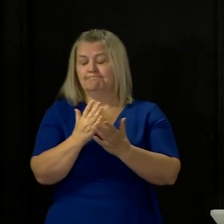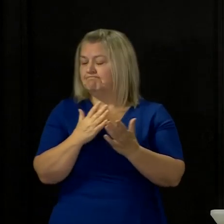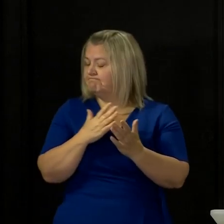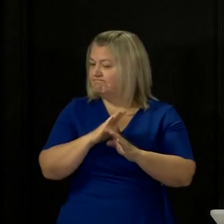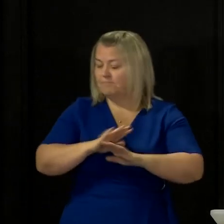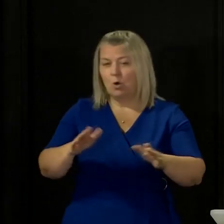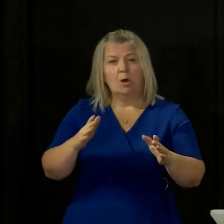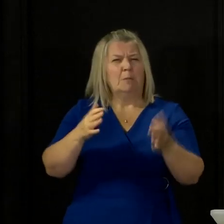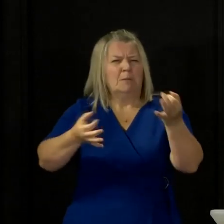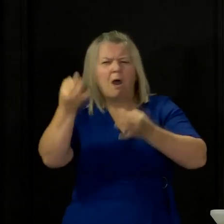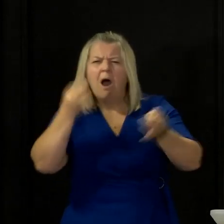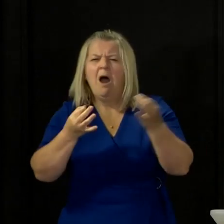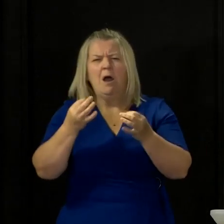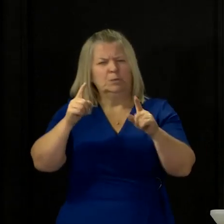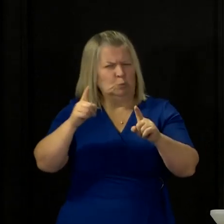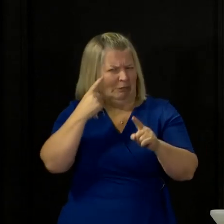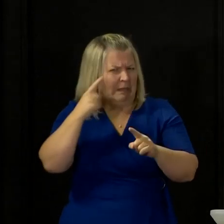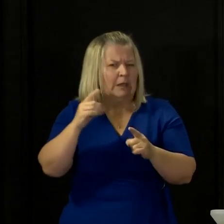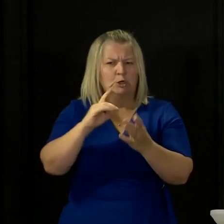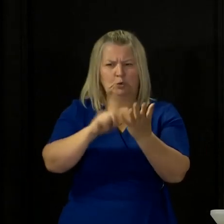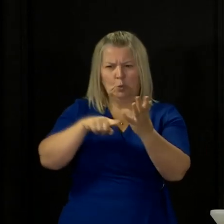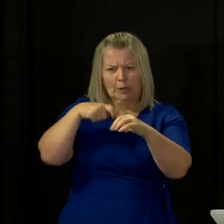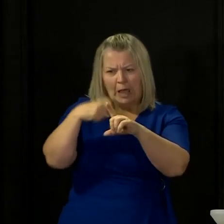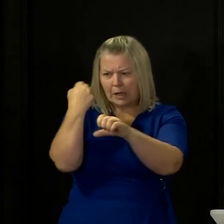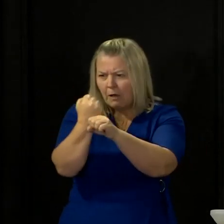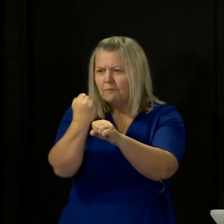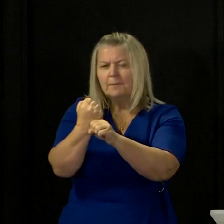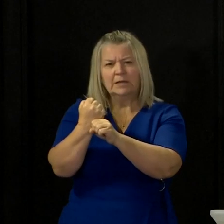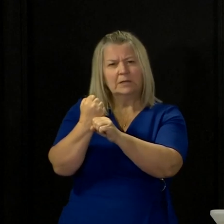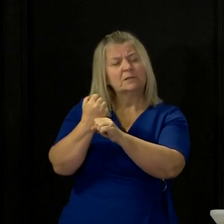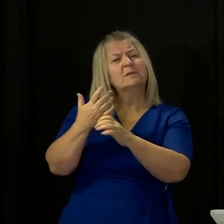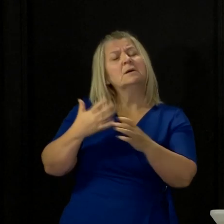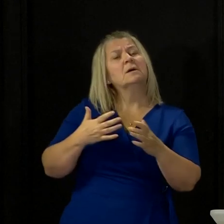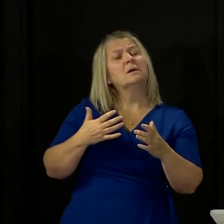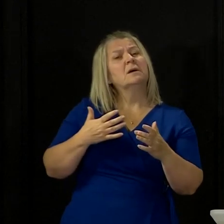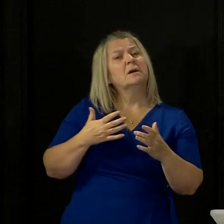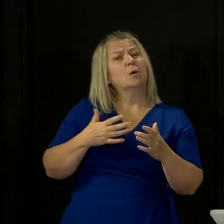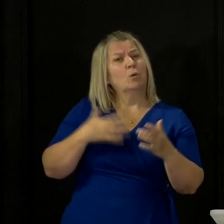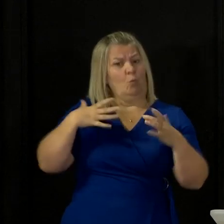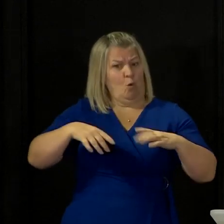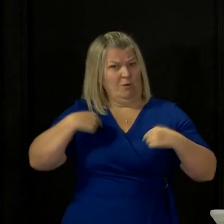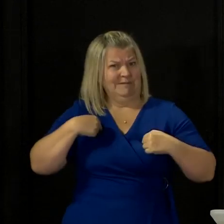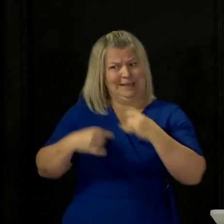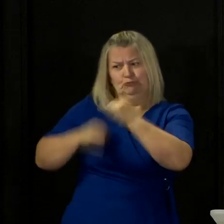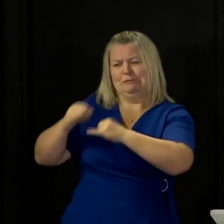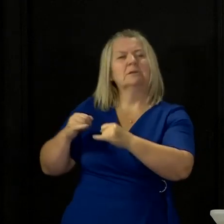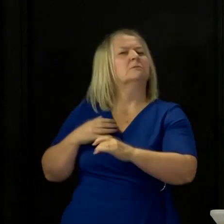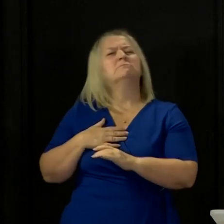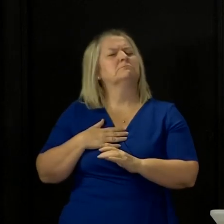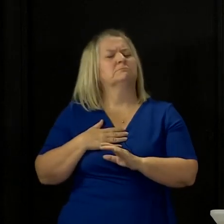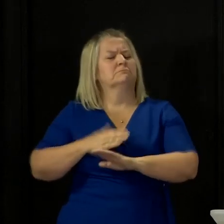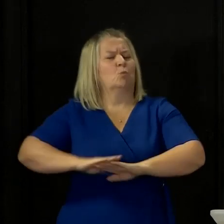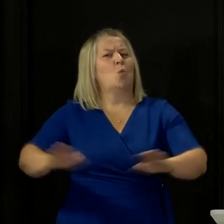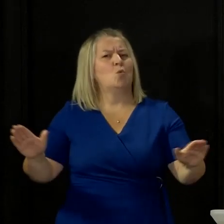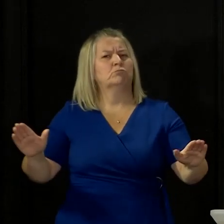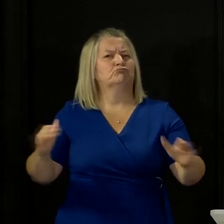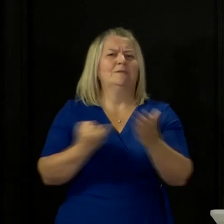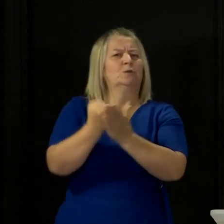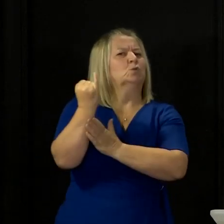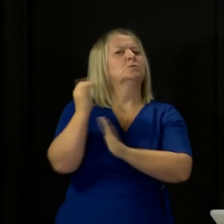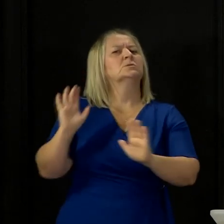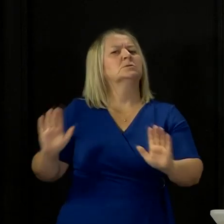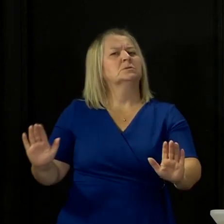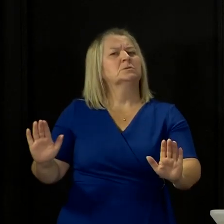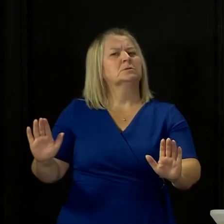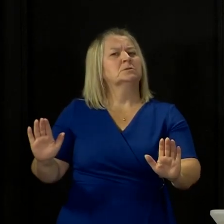of the UK government or to engage in traditional politics, and I'm going to continue to do that because the issues we're dealing with right now are